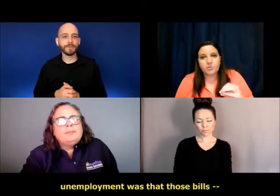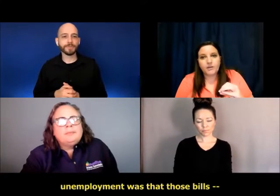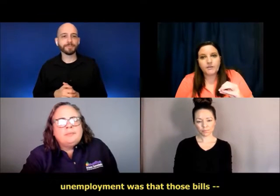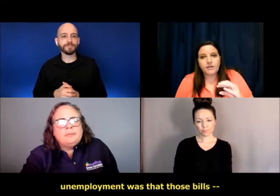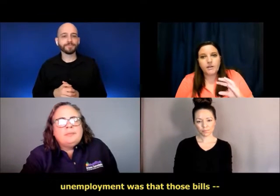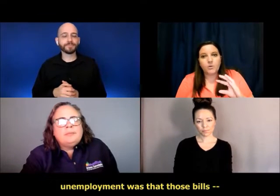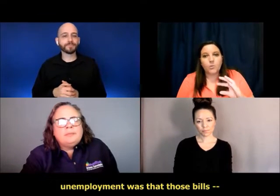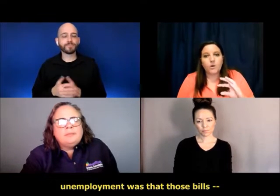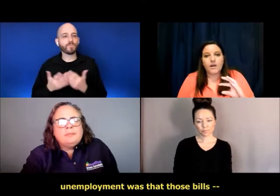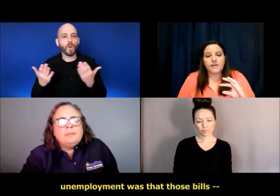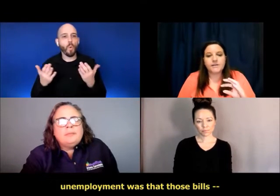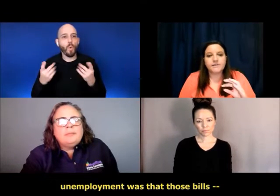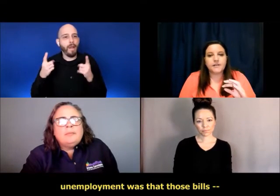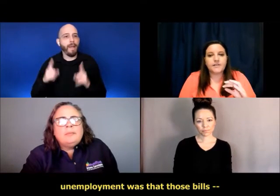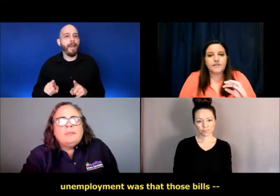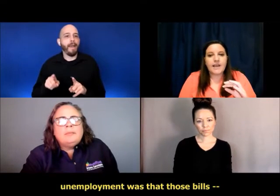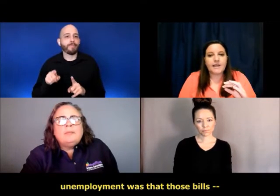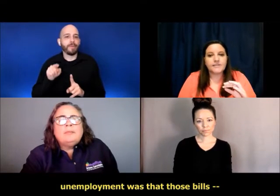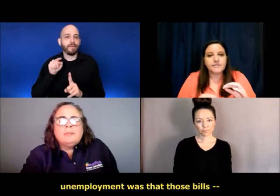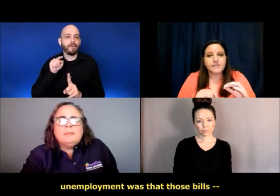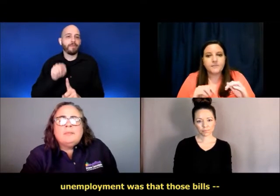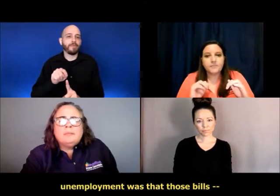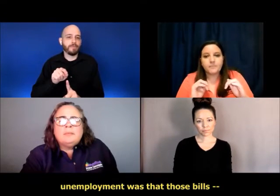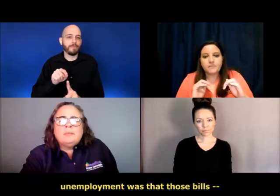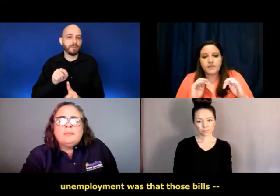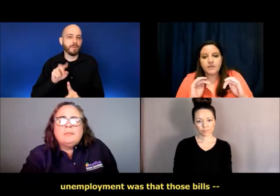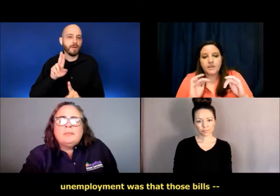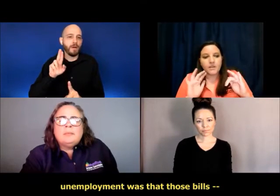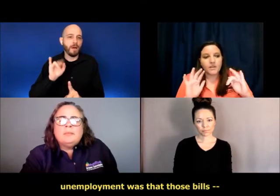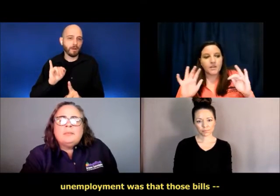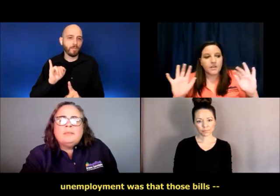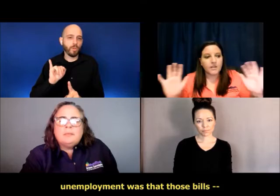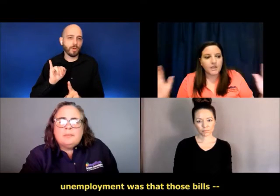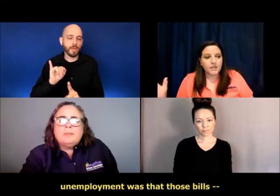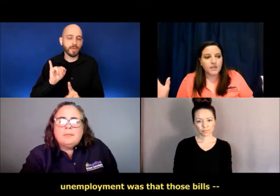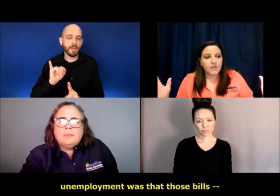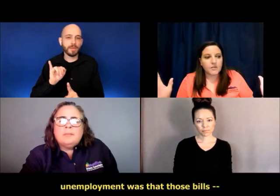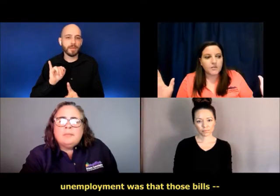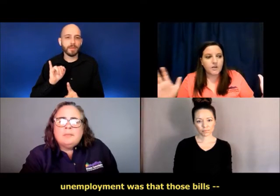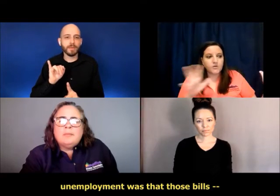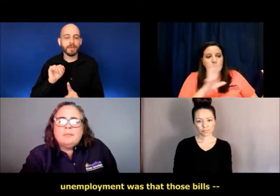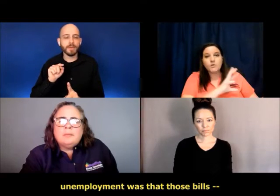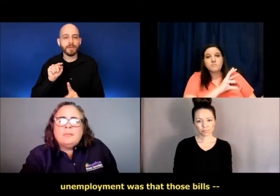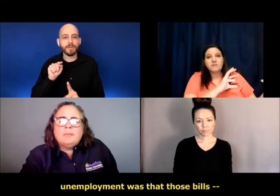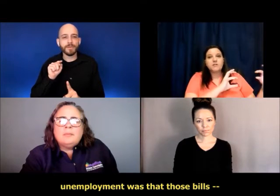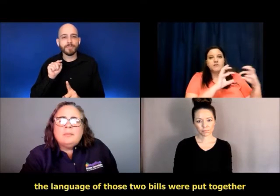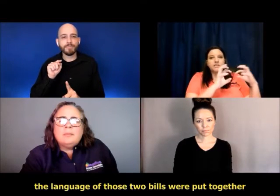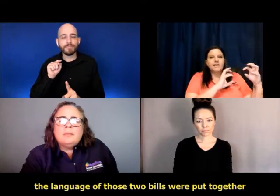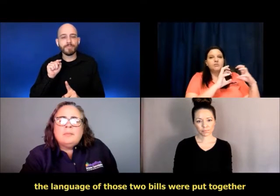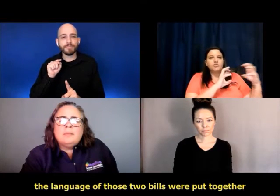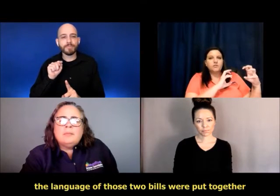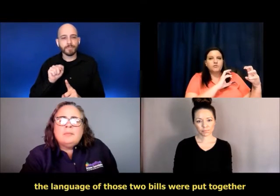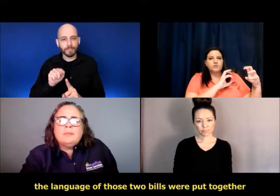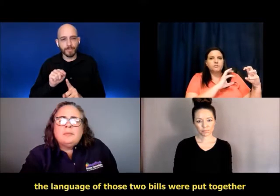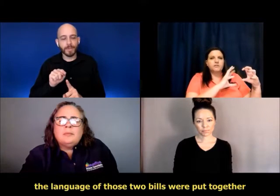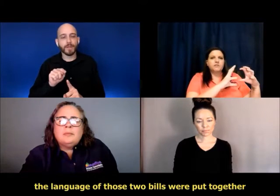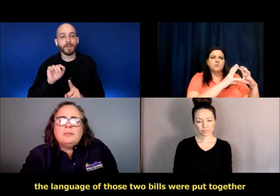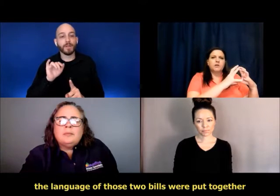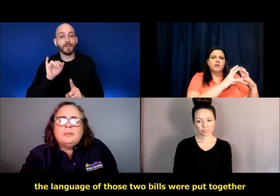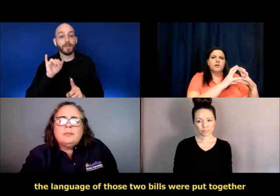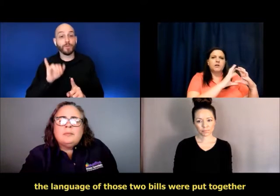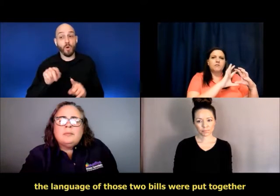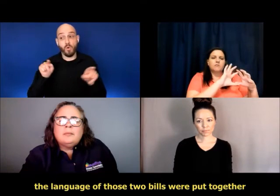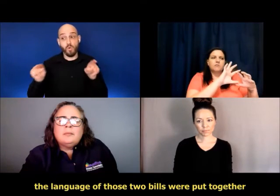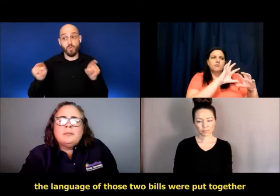with unemployment was that those bills, the language of those two